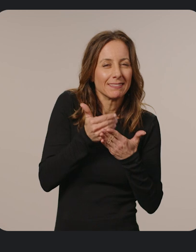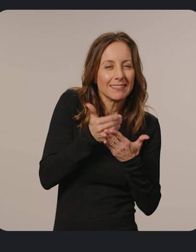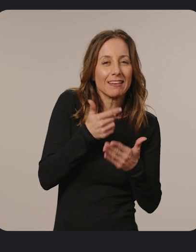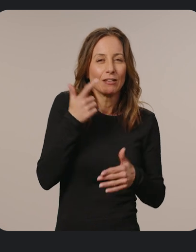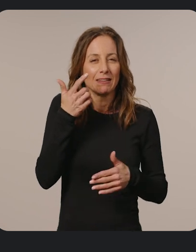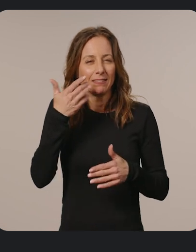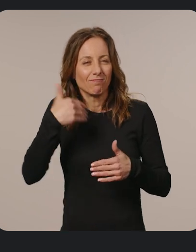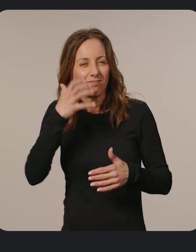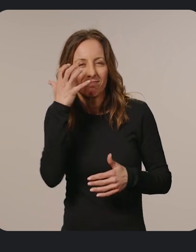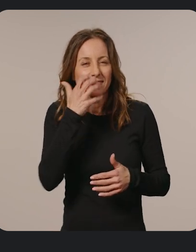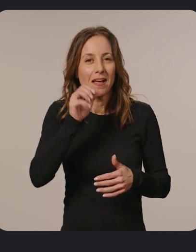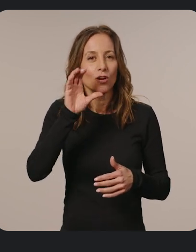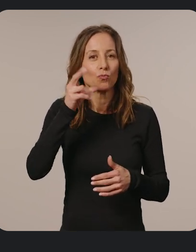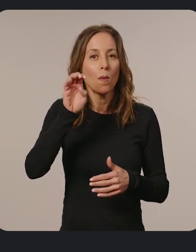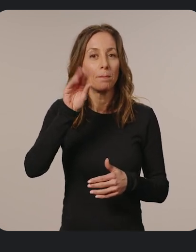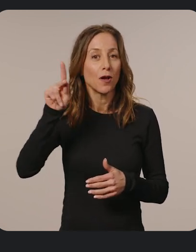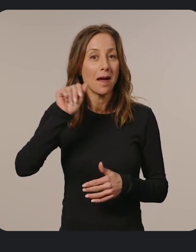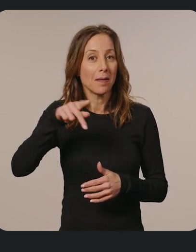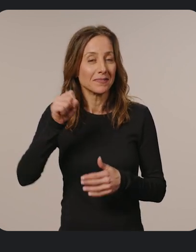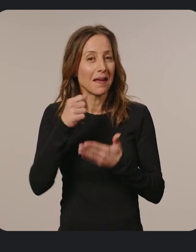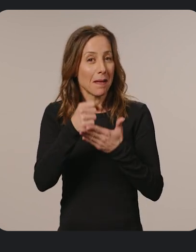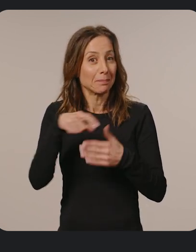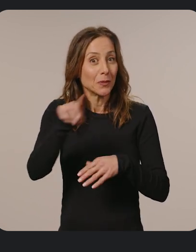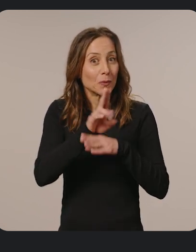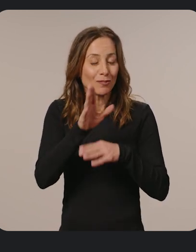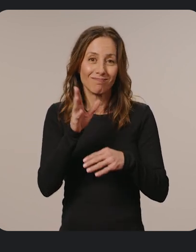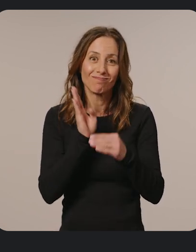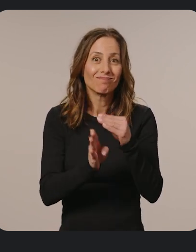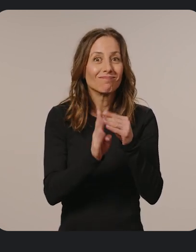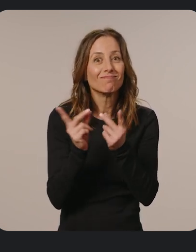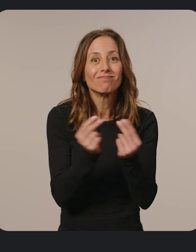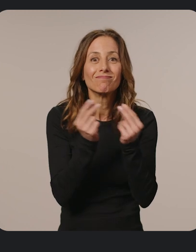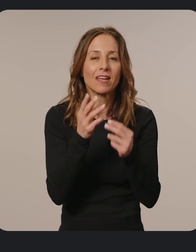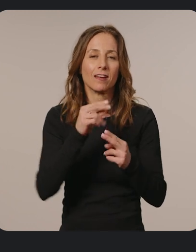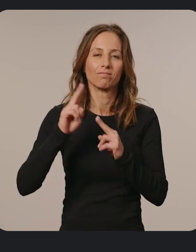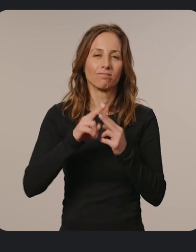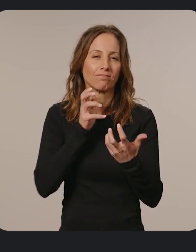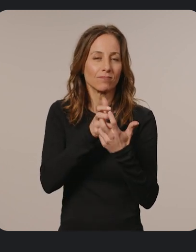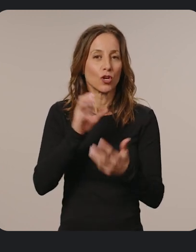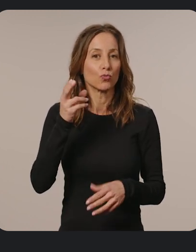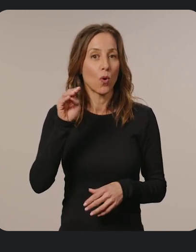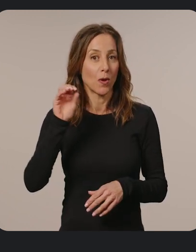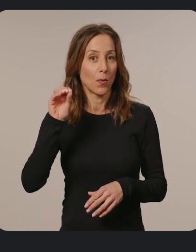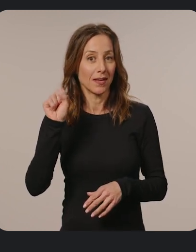Chromebook apps that help users get things done and are optimized for Chrome OS. So keep building those stellar user